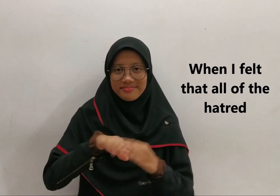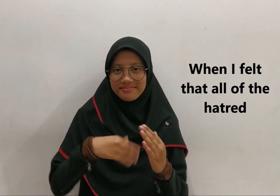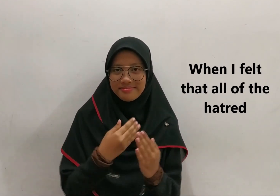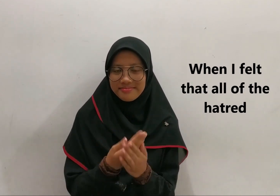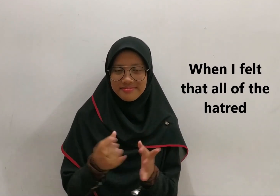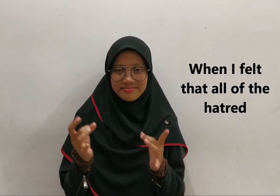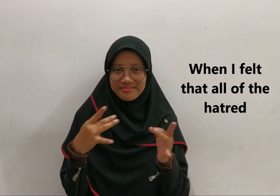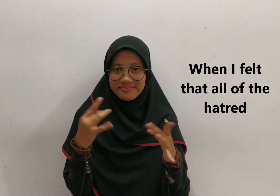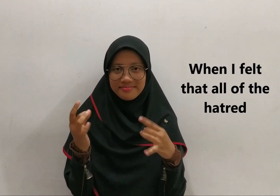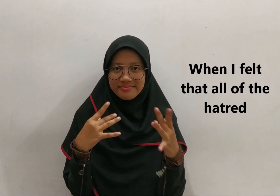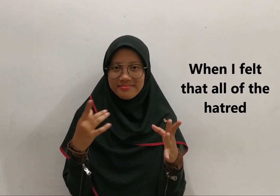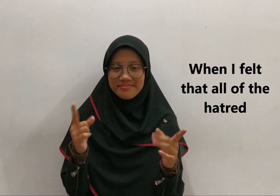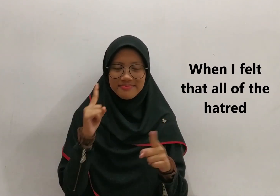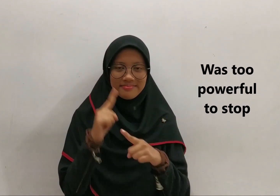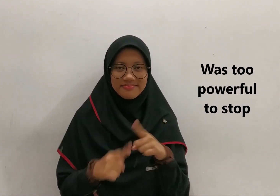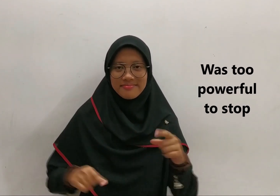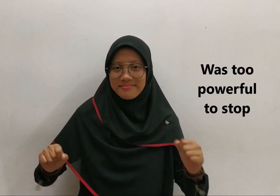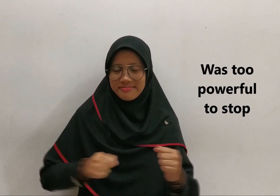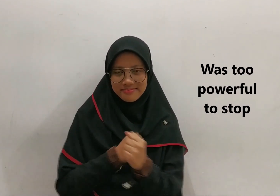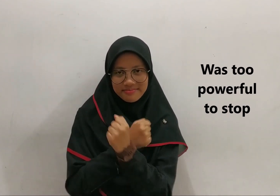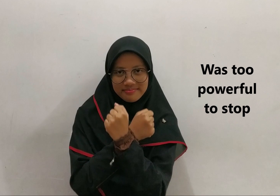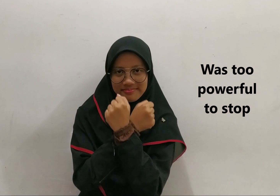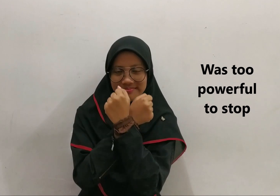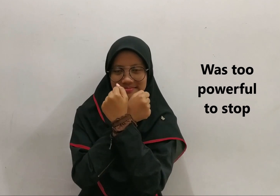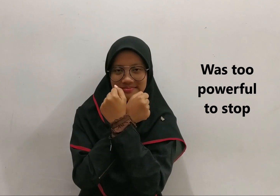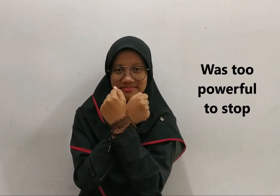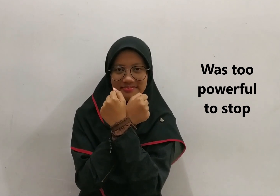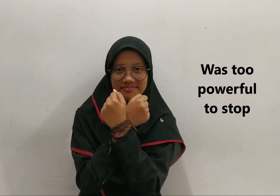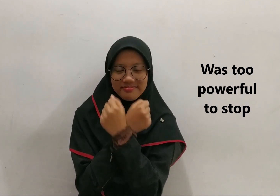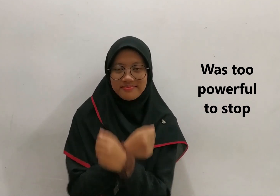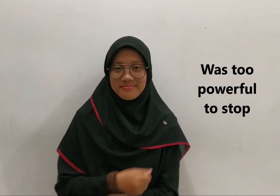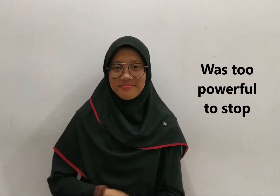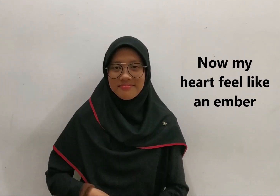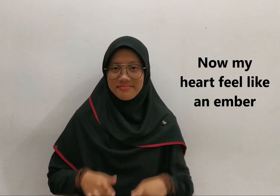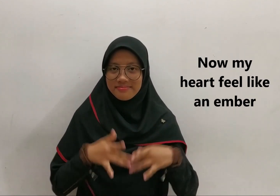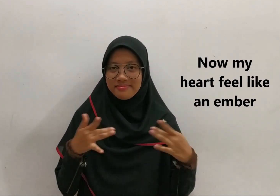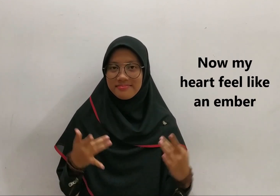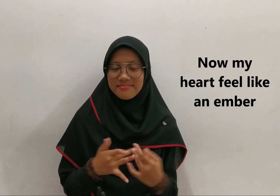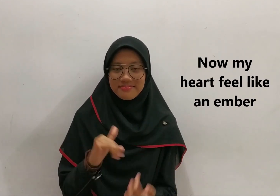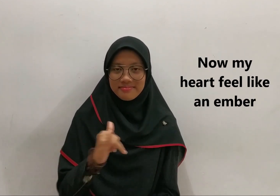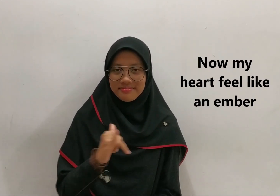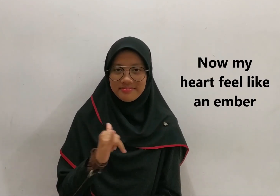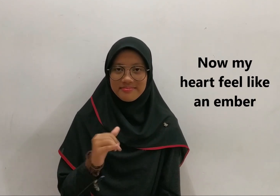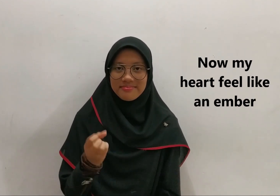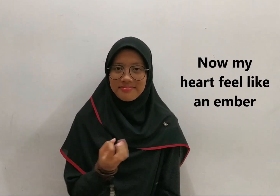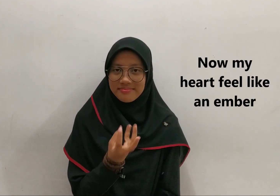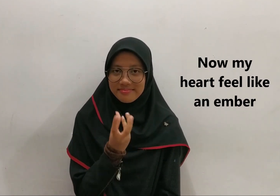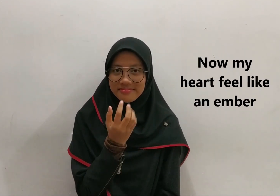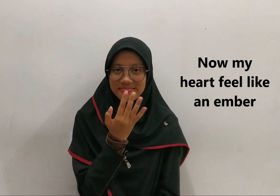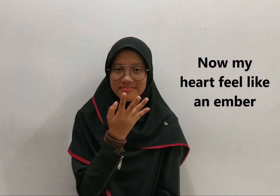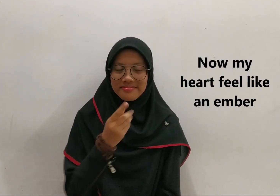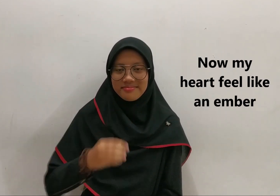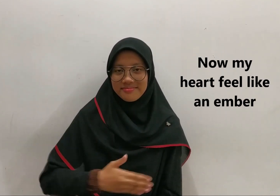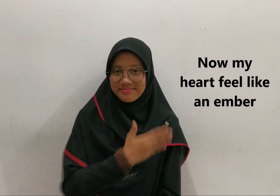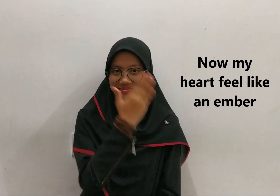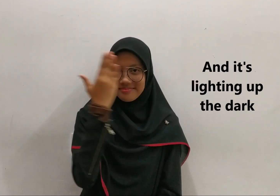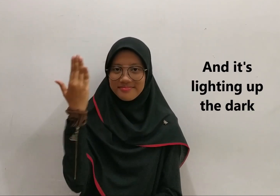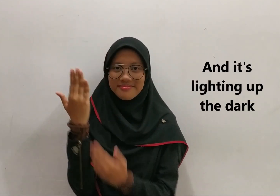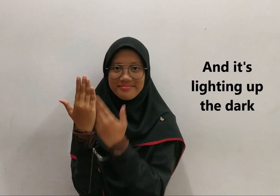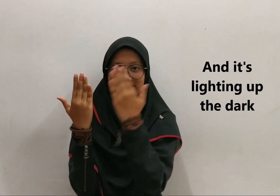hatred Was too powerful to stop Now my heart feel like an ember And it's lighting up the